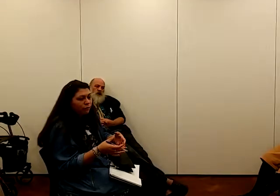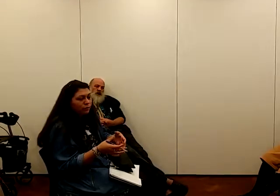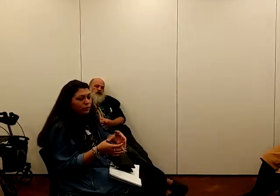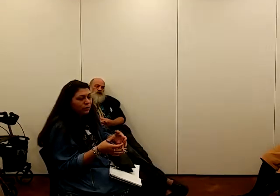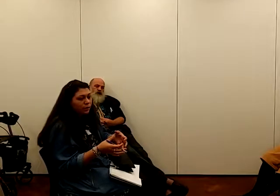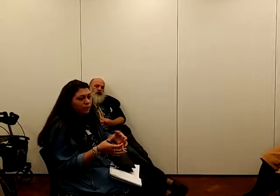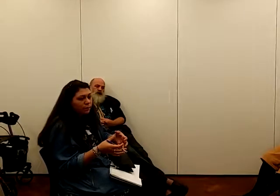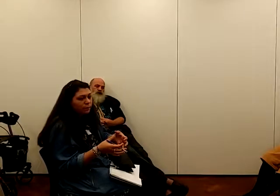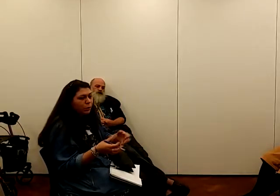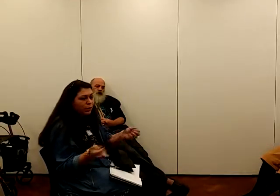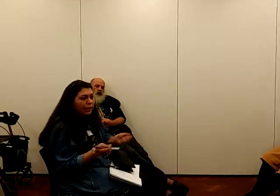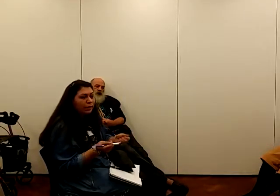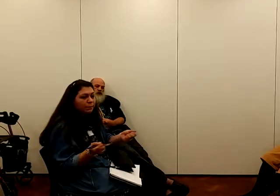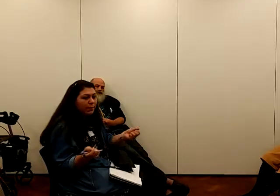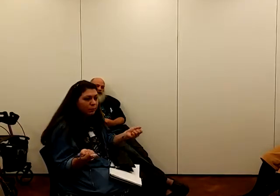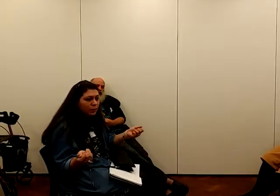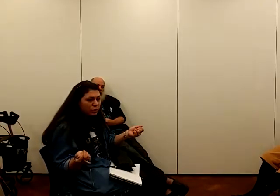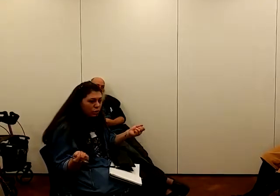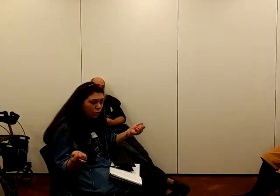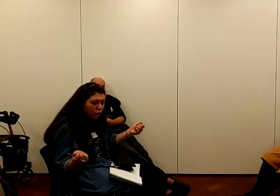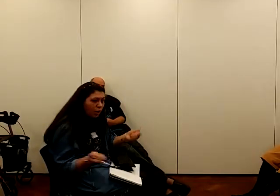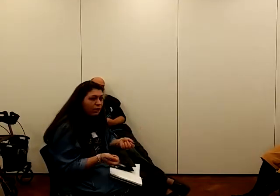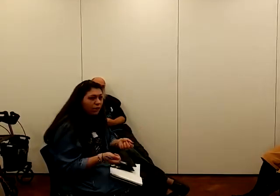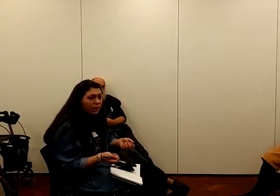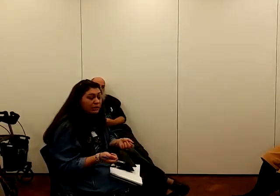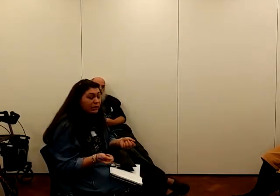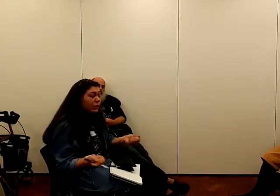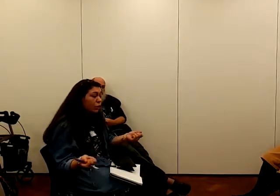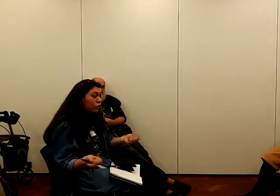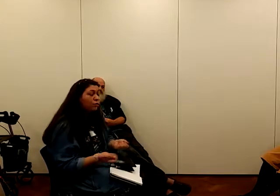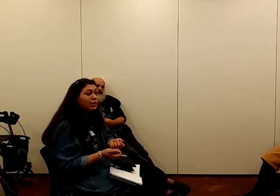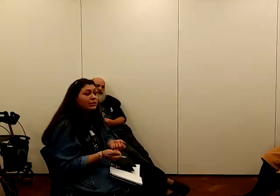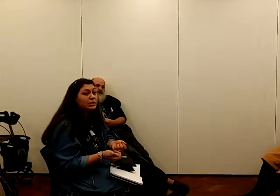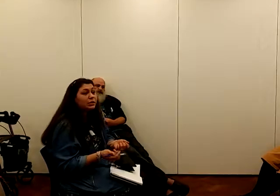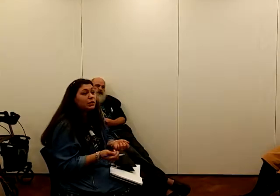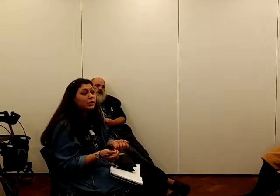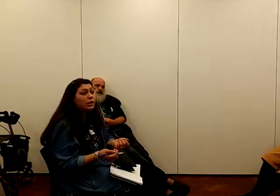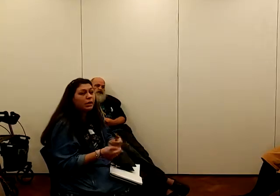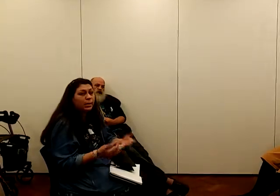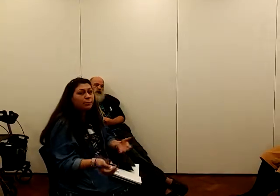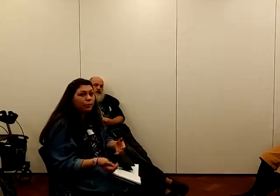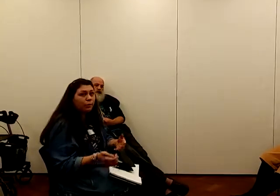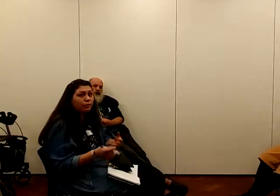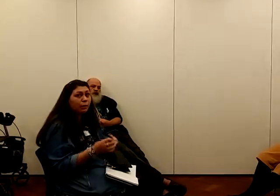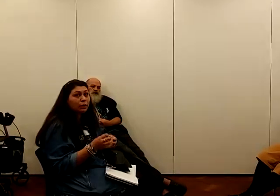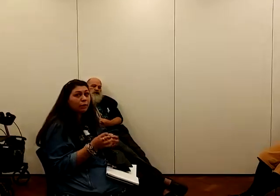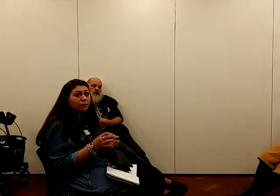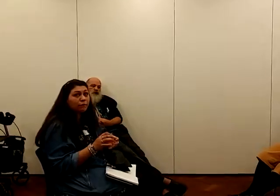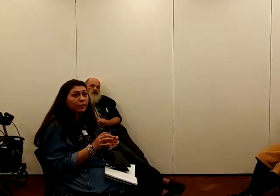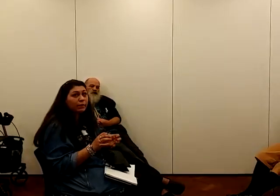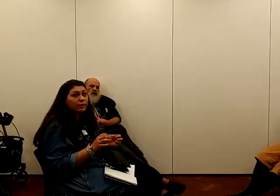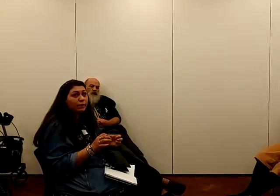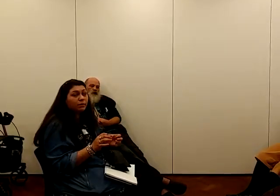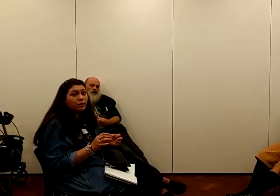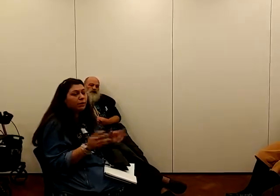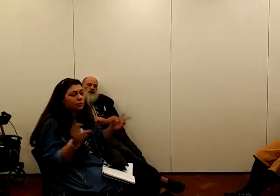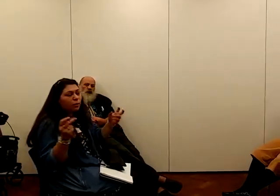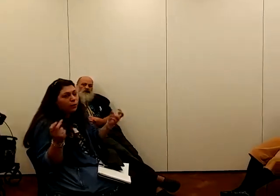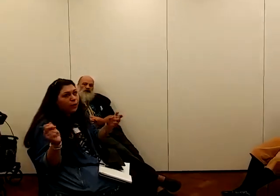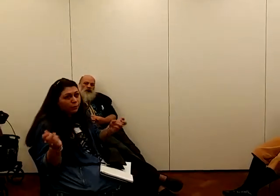of putting in the people that it's not currently affecting, that it could affect at a later point. I think a lot of, I quote,